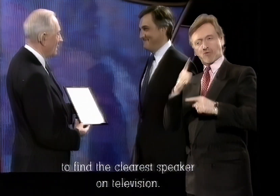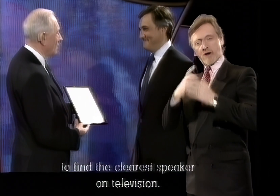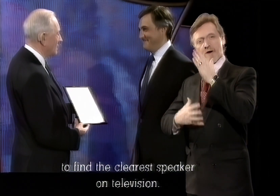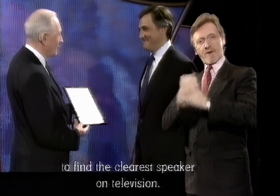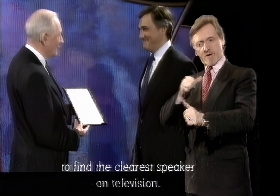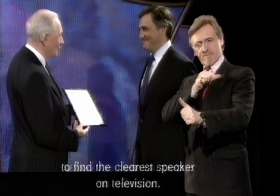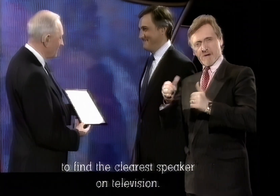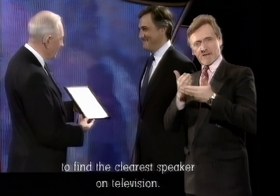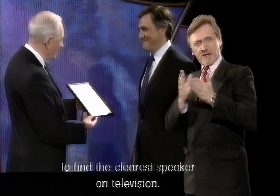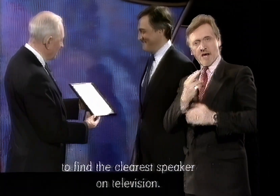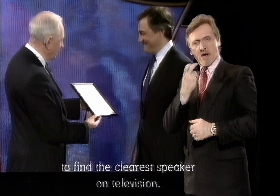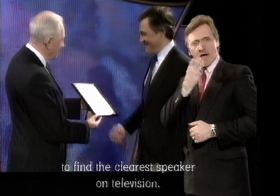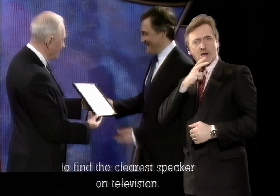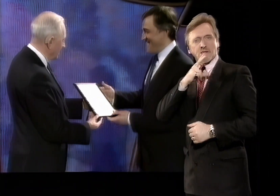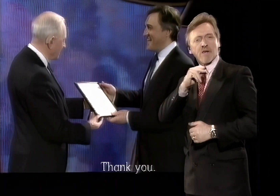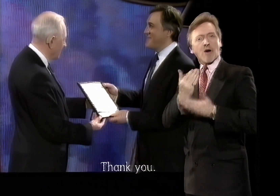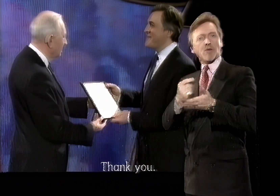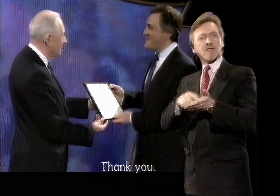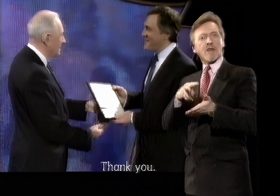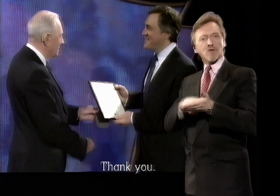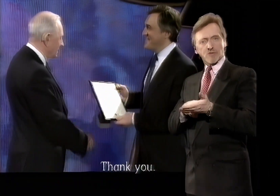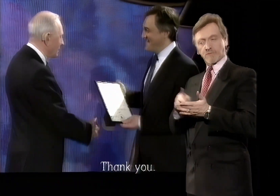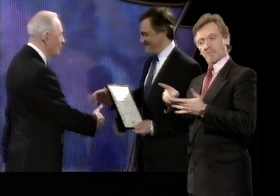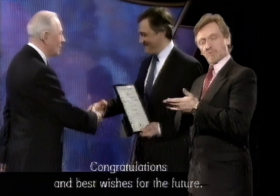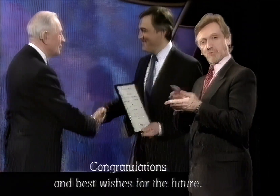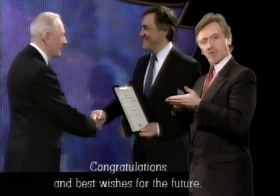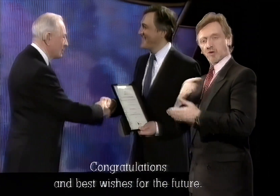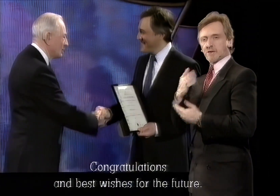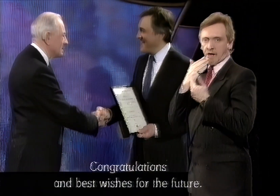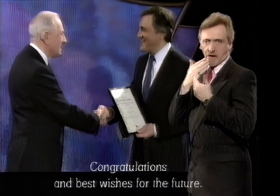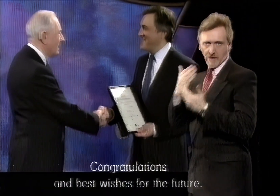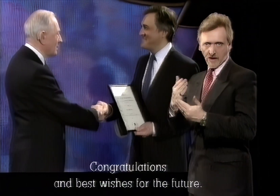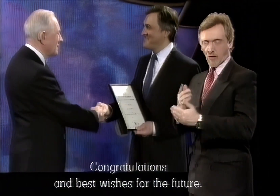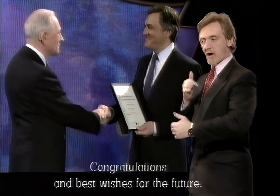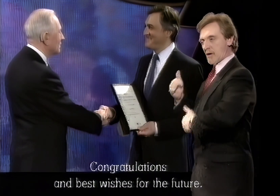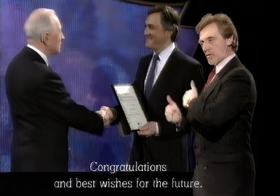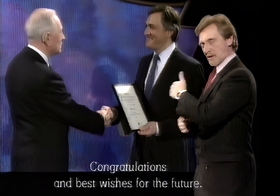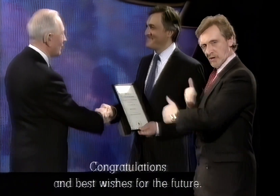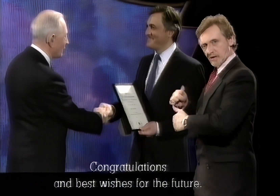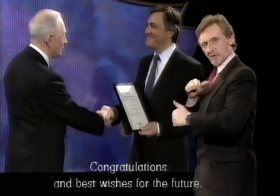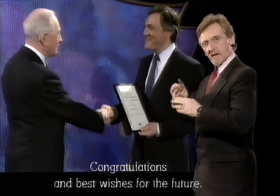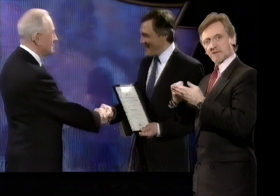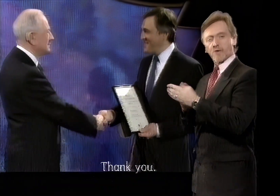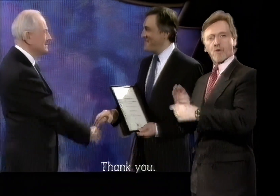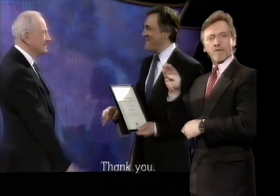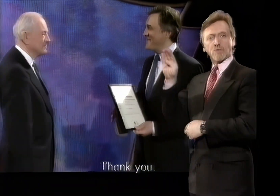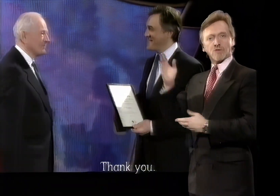on television. Congratulations. you very much indeed. Congratulations. Thank you. And back to Christmas for the film, sir. Thank you very much.